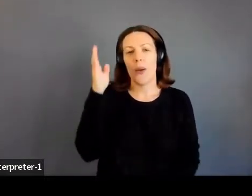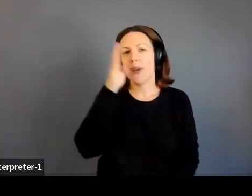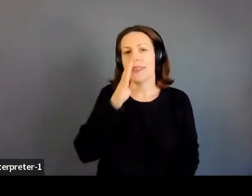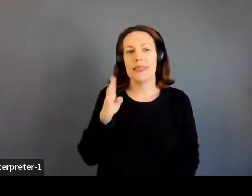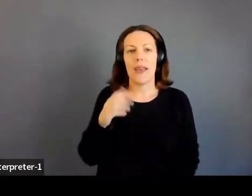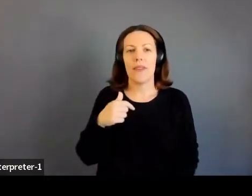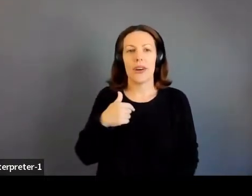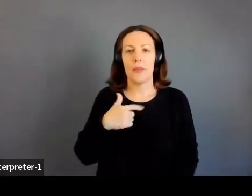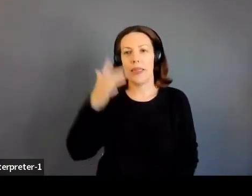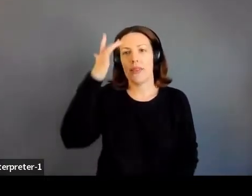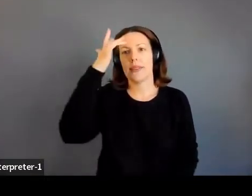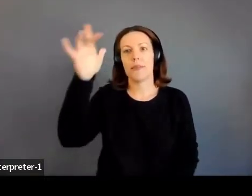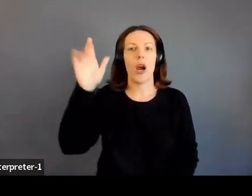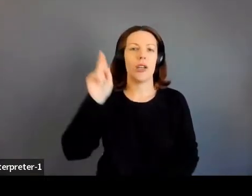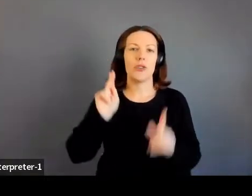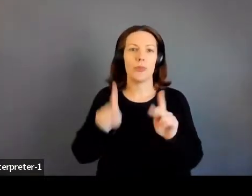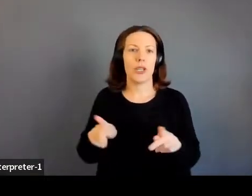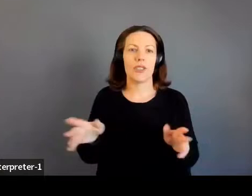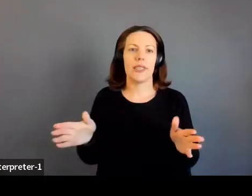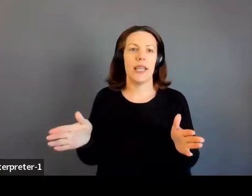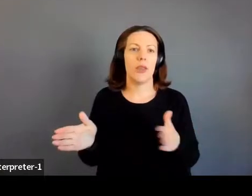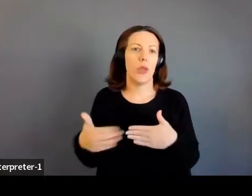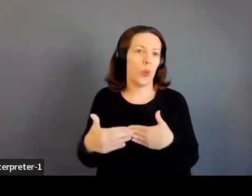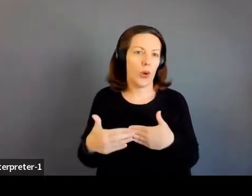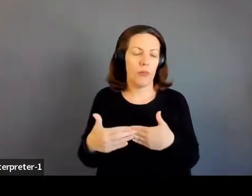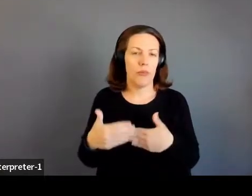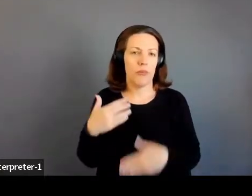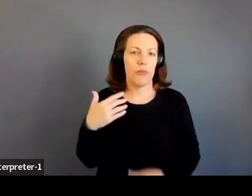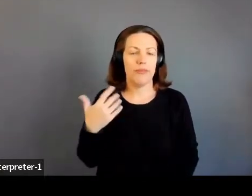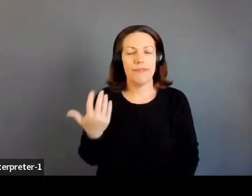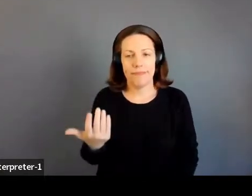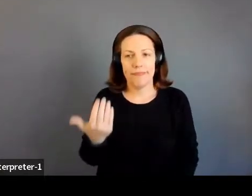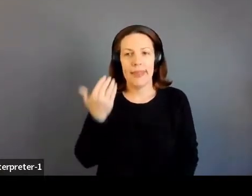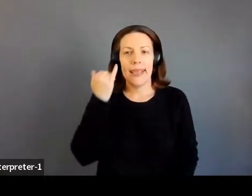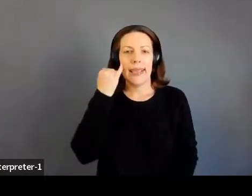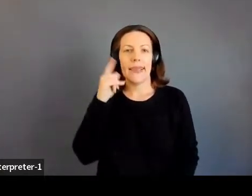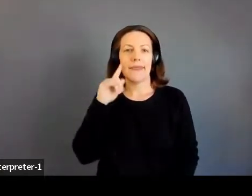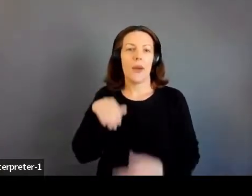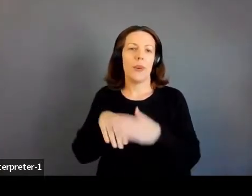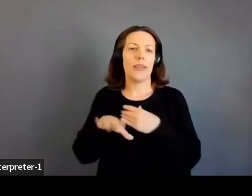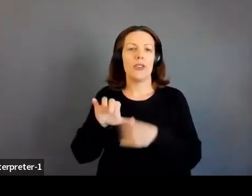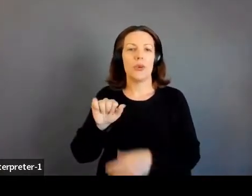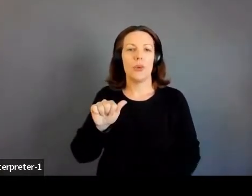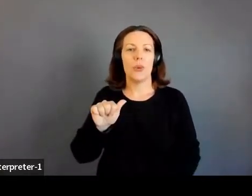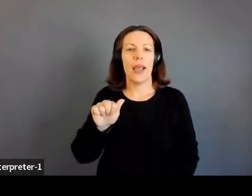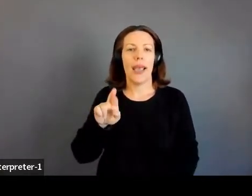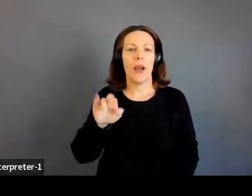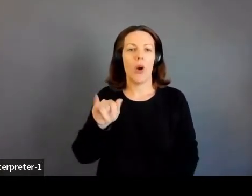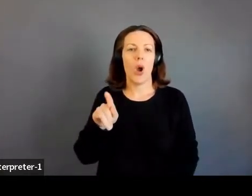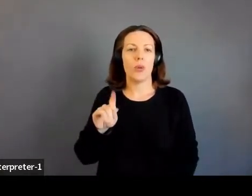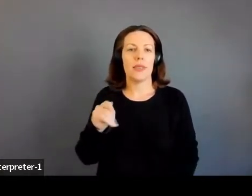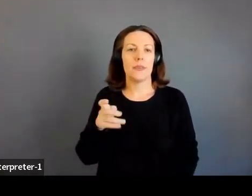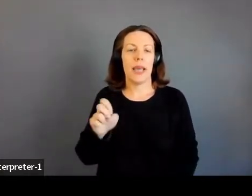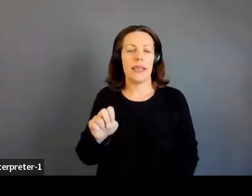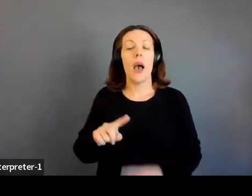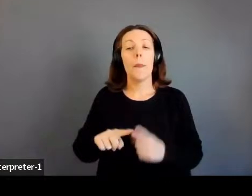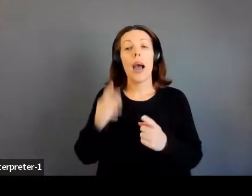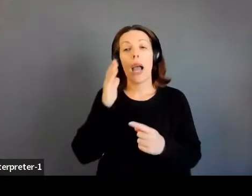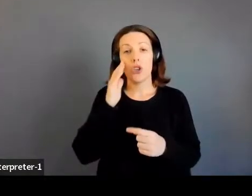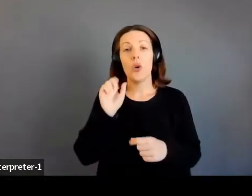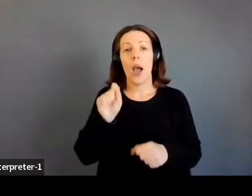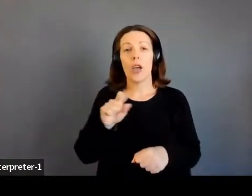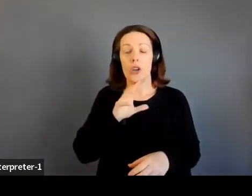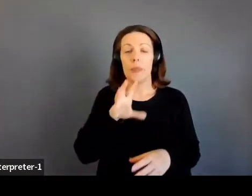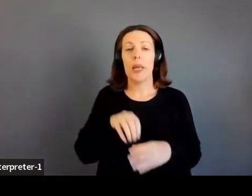the smartest person in any room walking into, you know, an aerospace career. But I also knew that I could be among the most hardworking